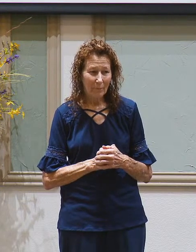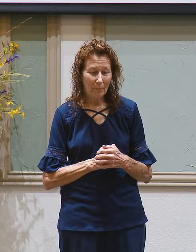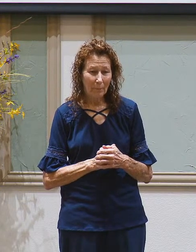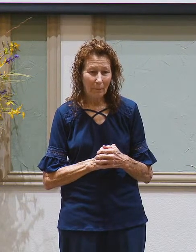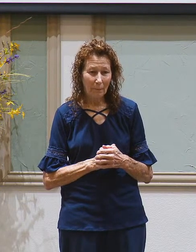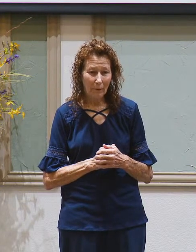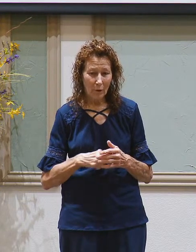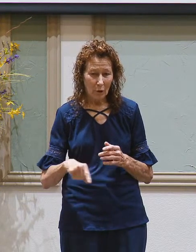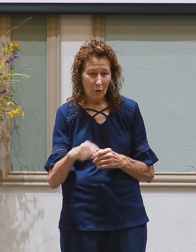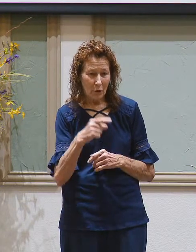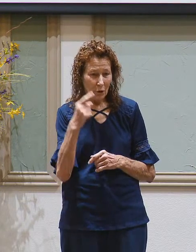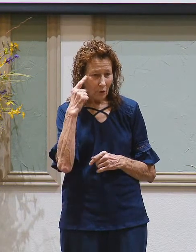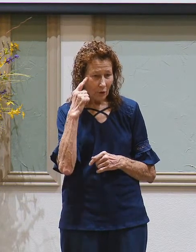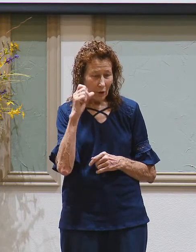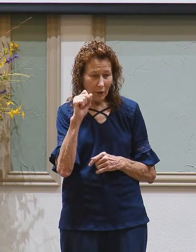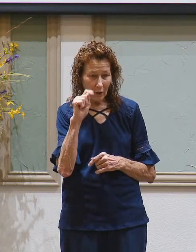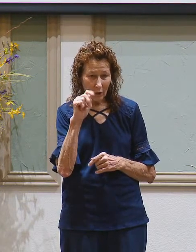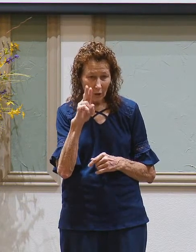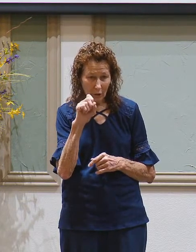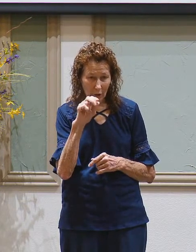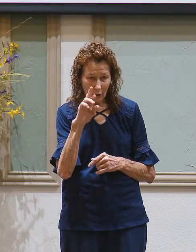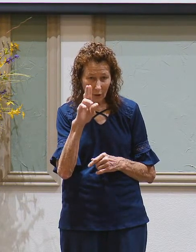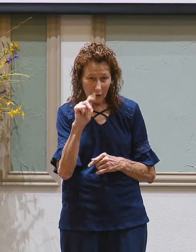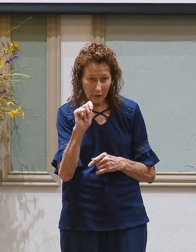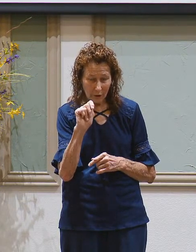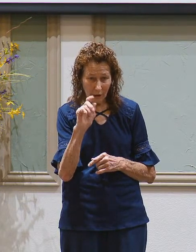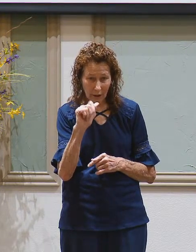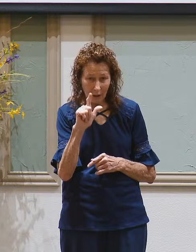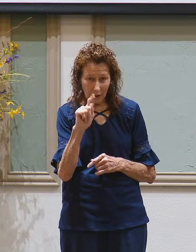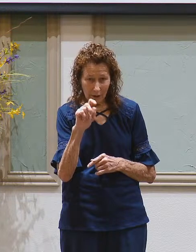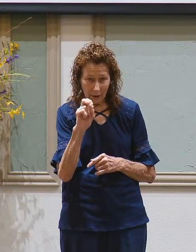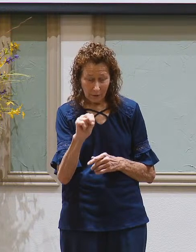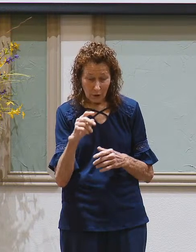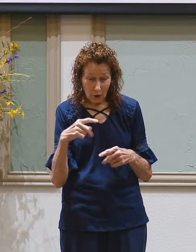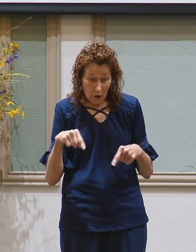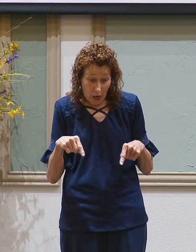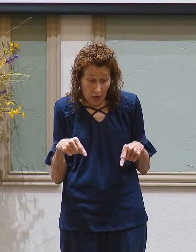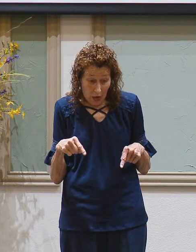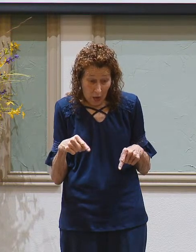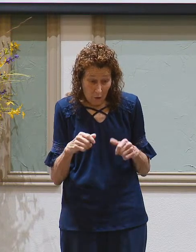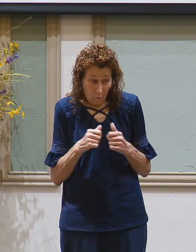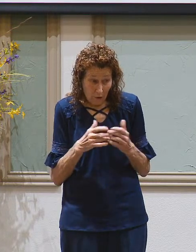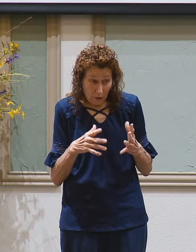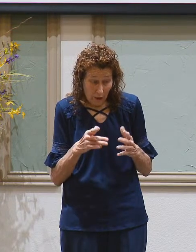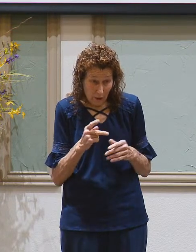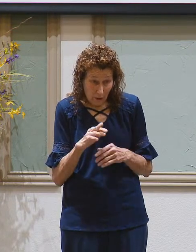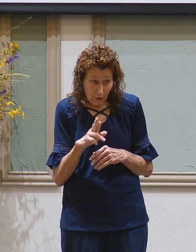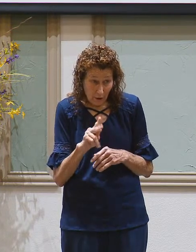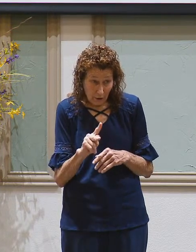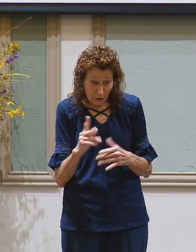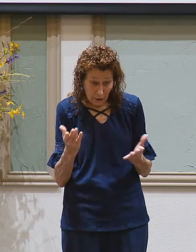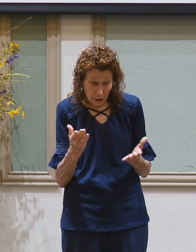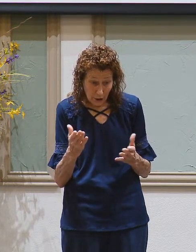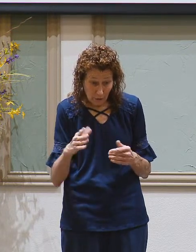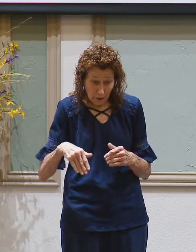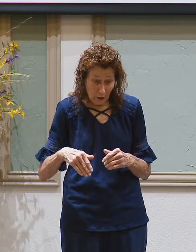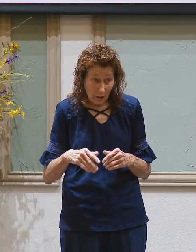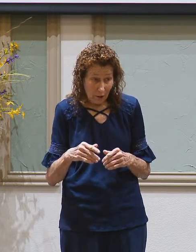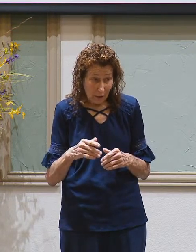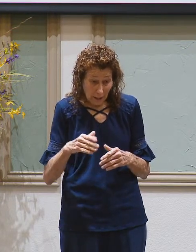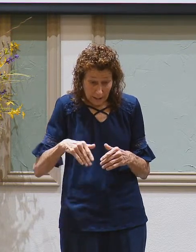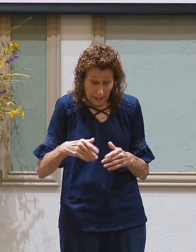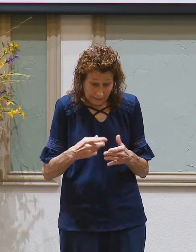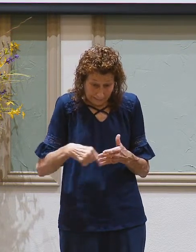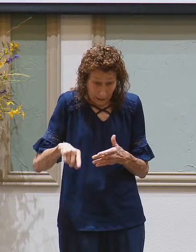And you thought Stuart and Alton were nervous this morning about Kirk being late. When he's late next